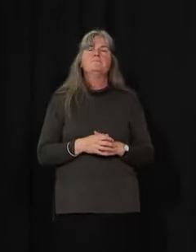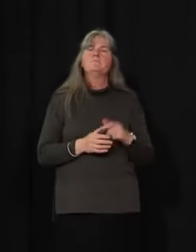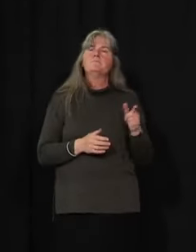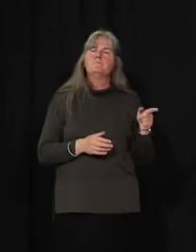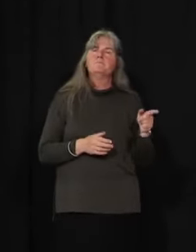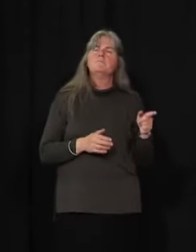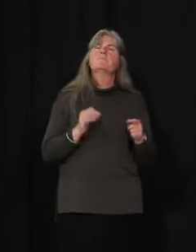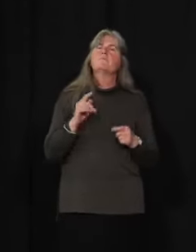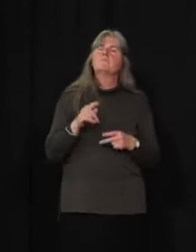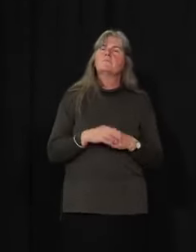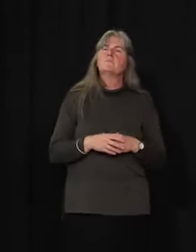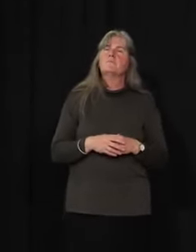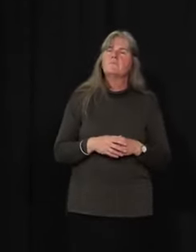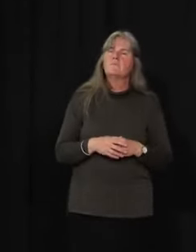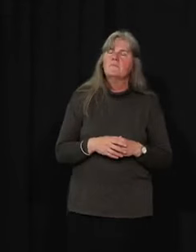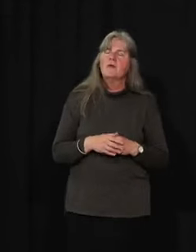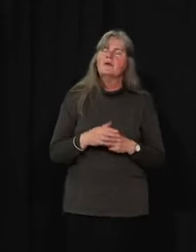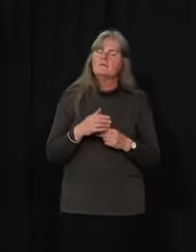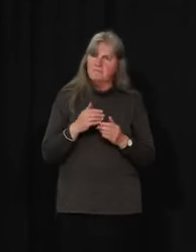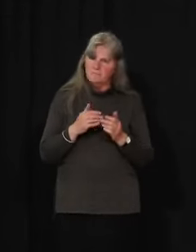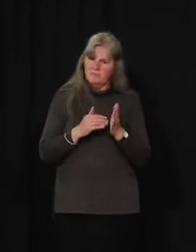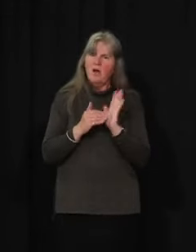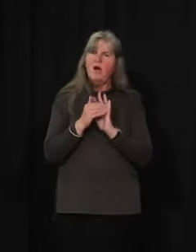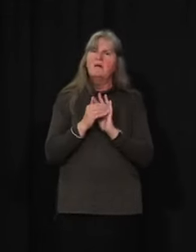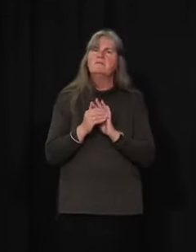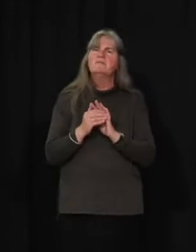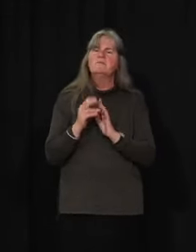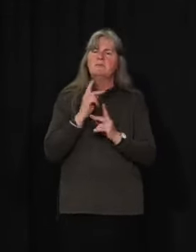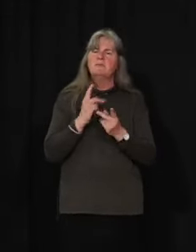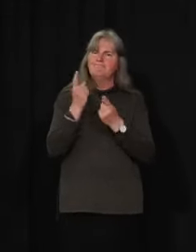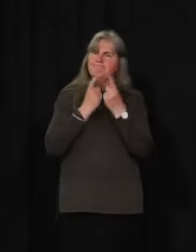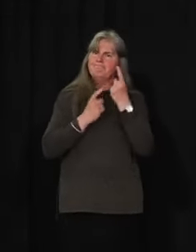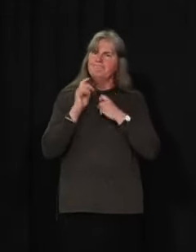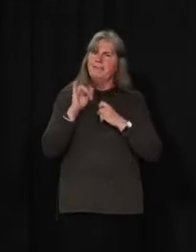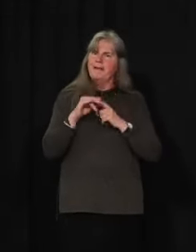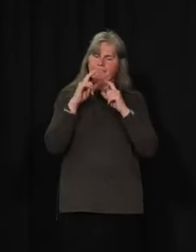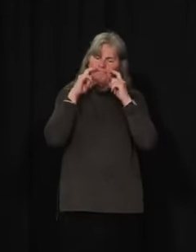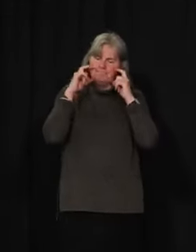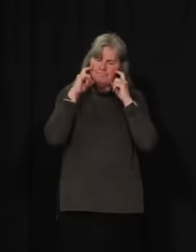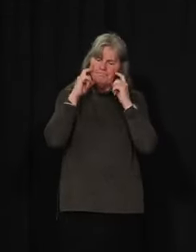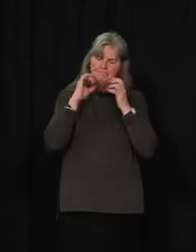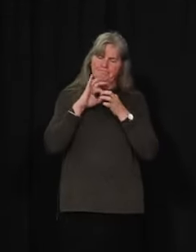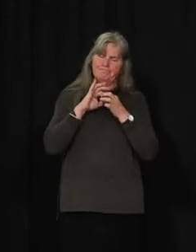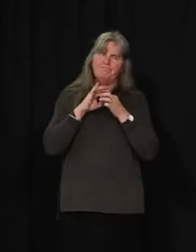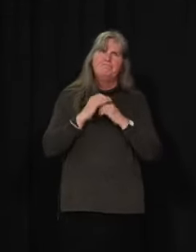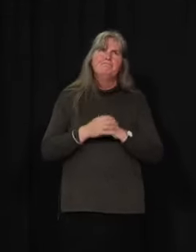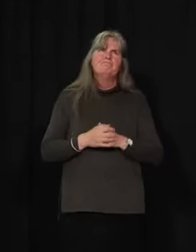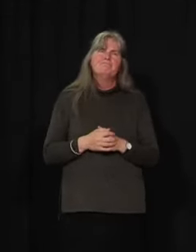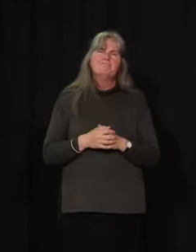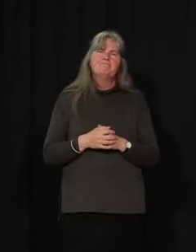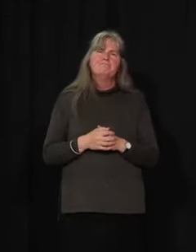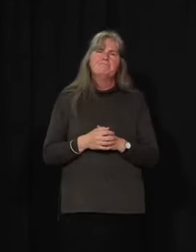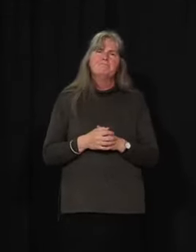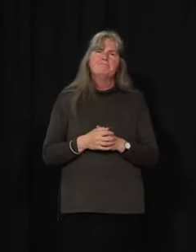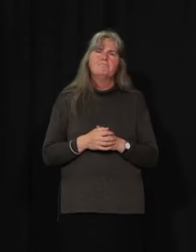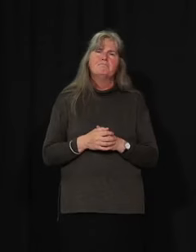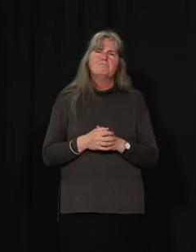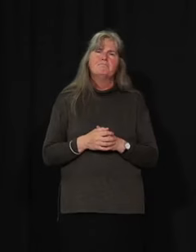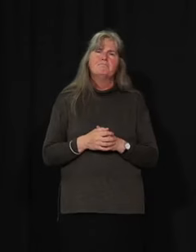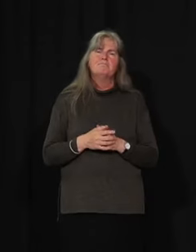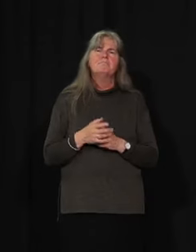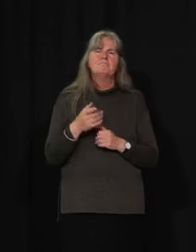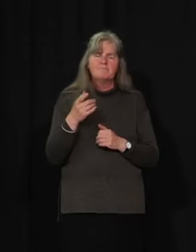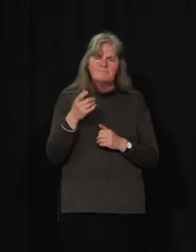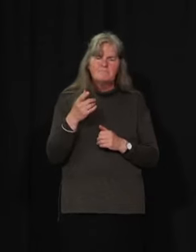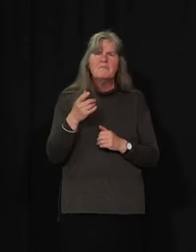Yeah, so this is definitely a common question, and often, obviously, it's one that's much in